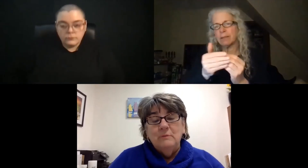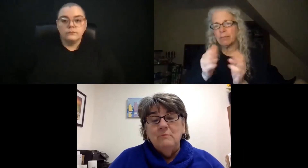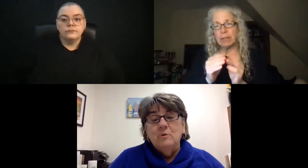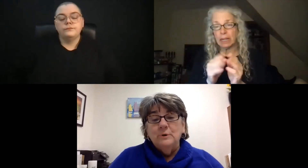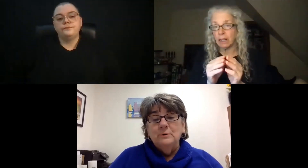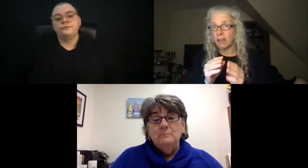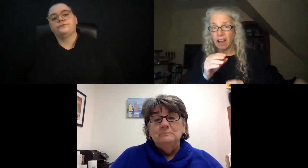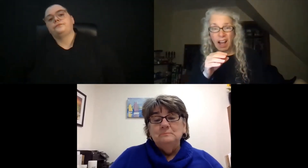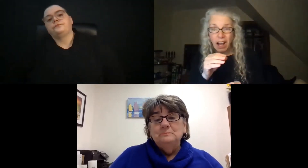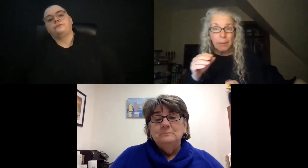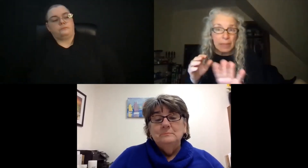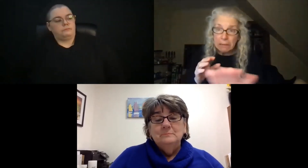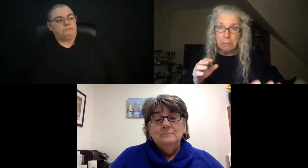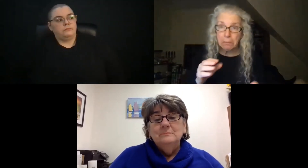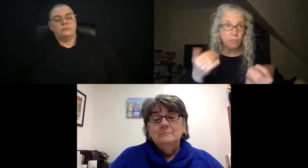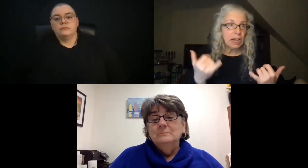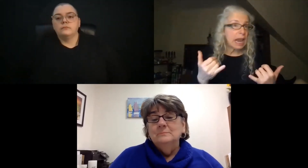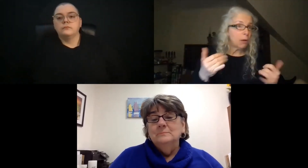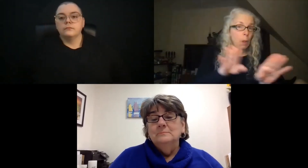bring forward.